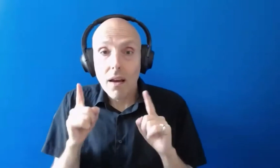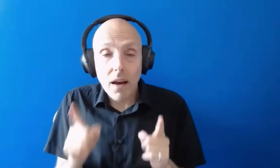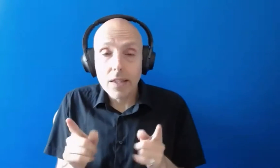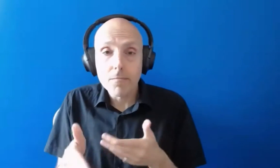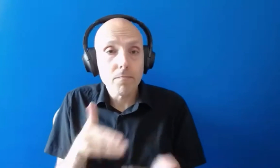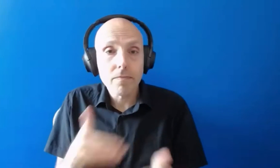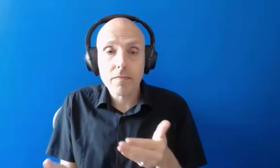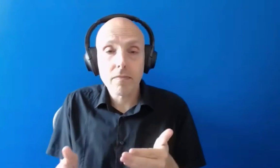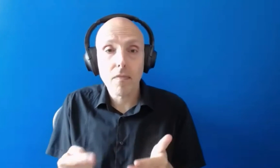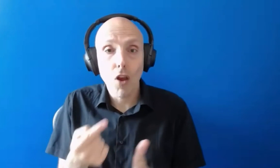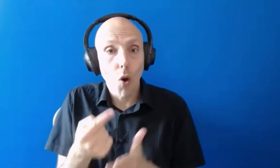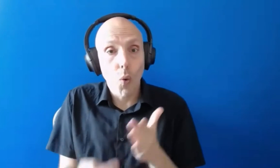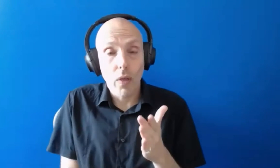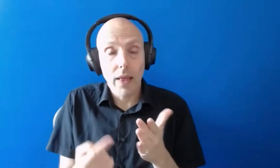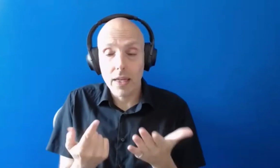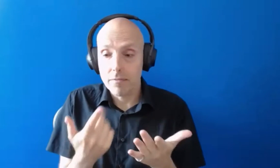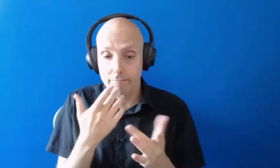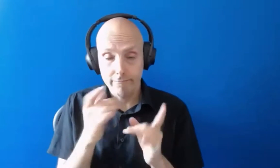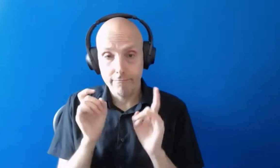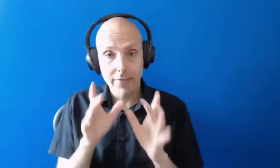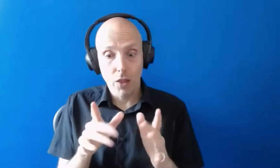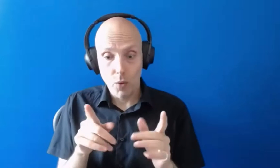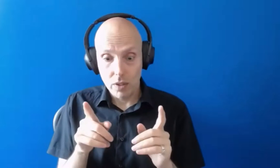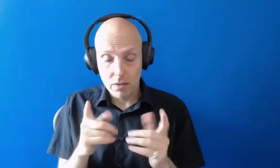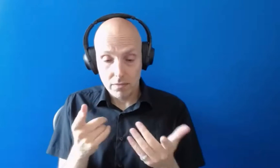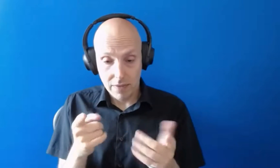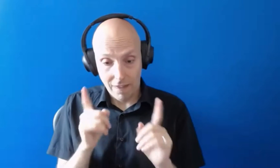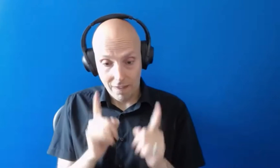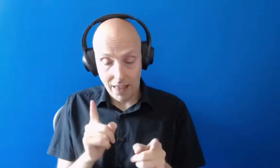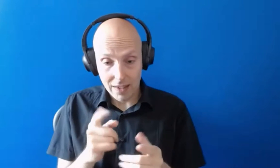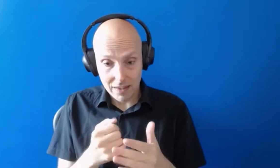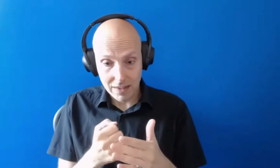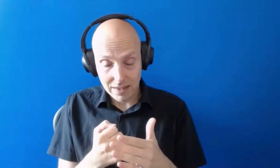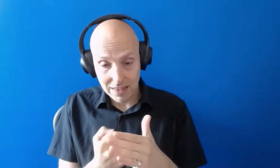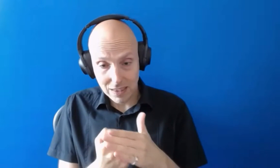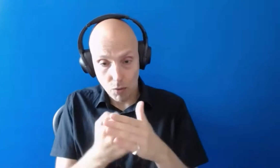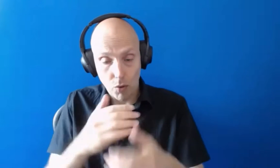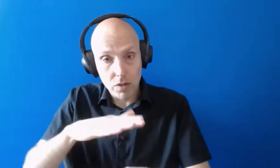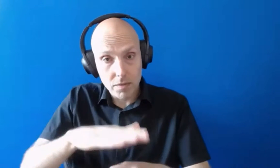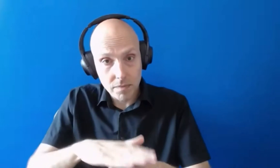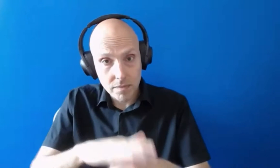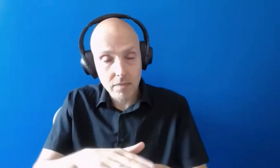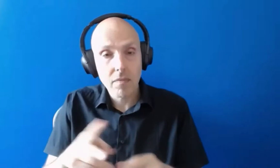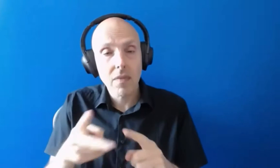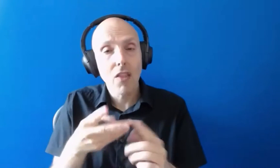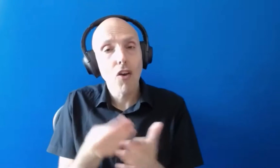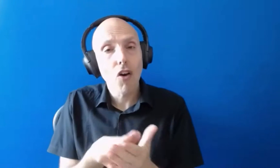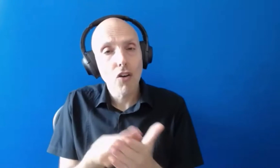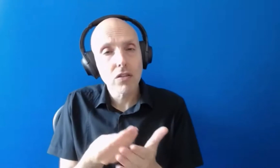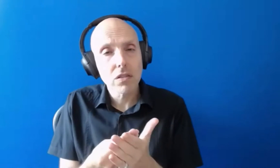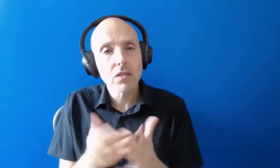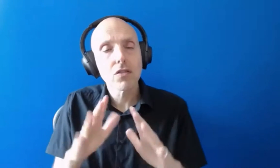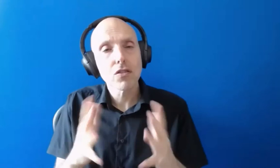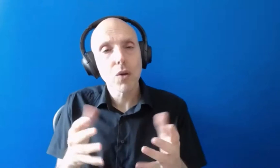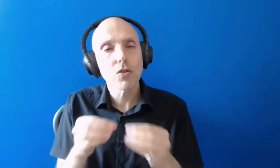than to make it clear up front about how much support um is possibly going to be needed and how much it could cost so that um students can